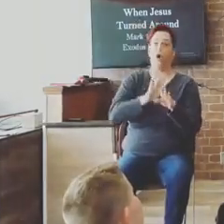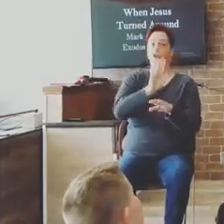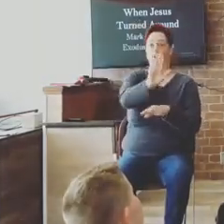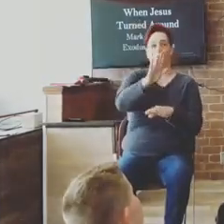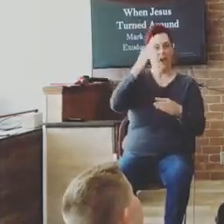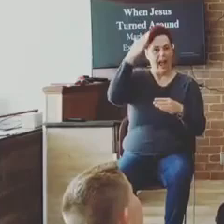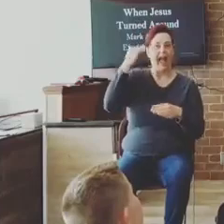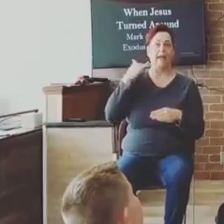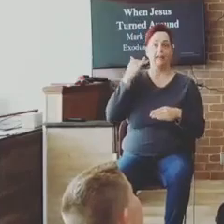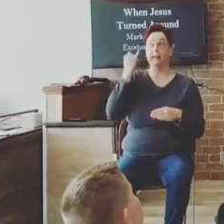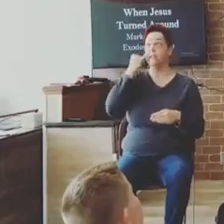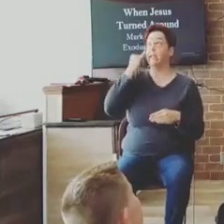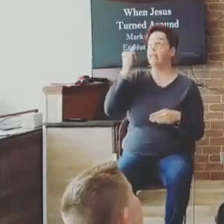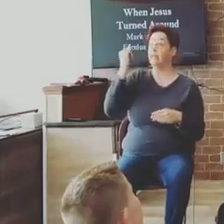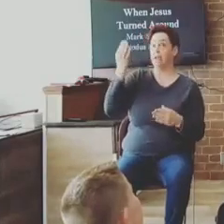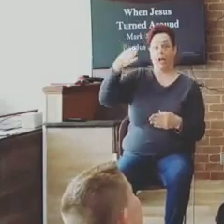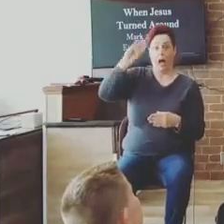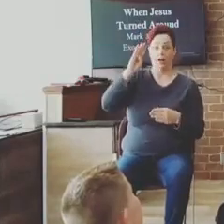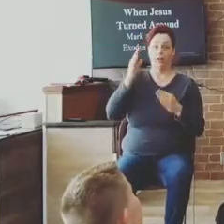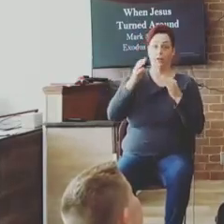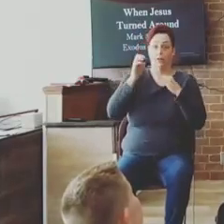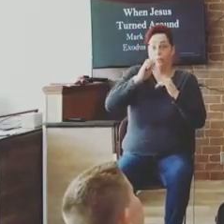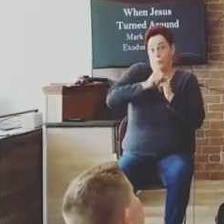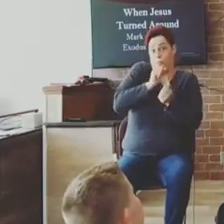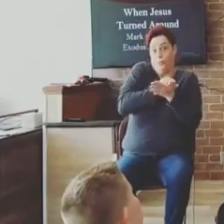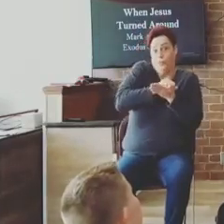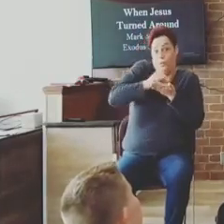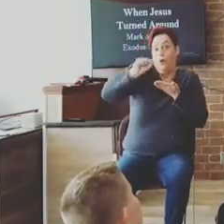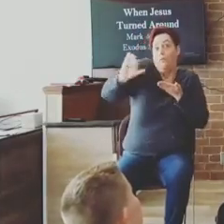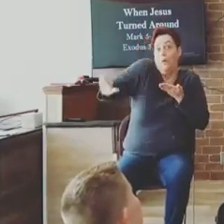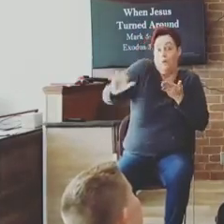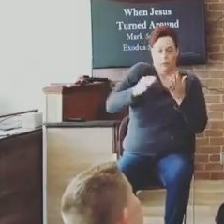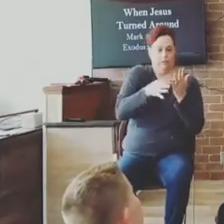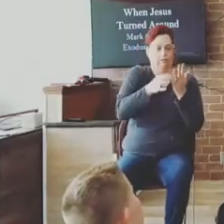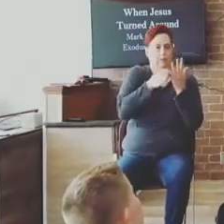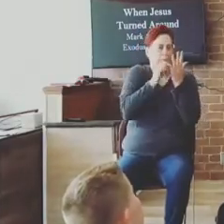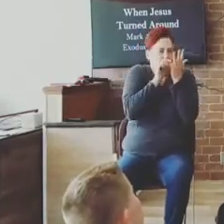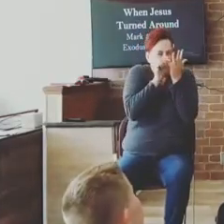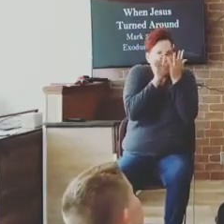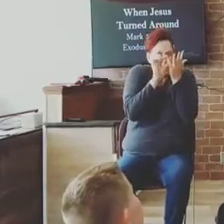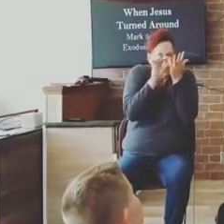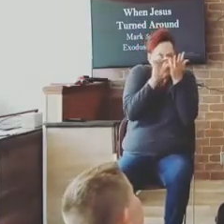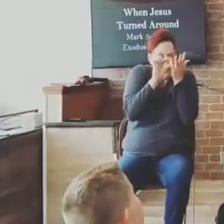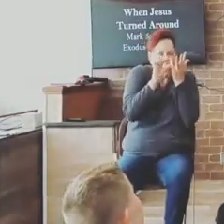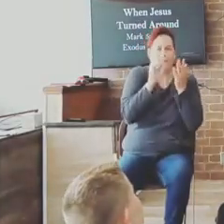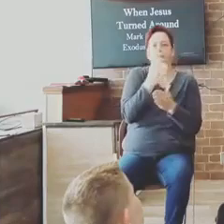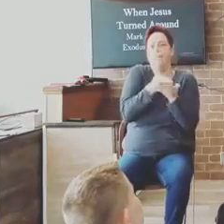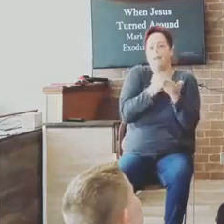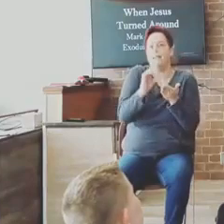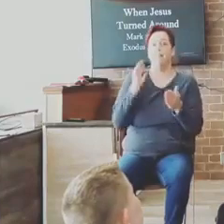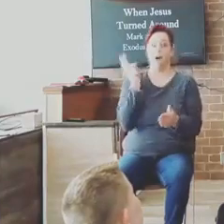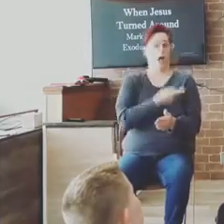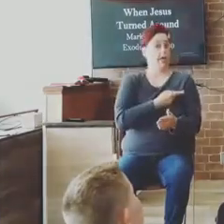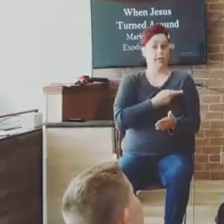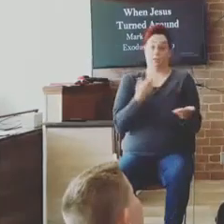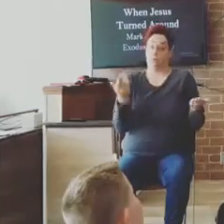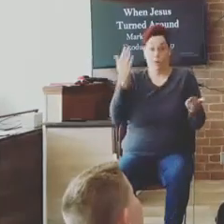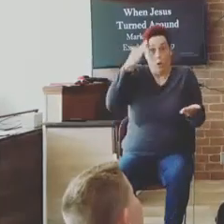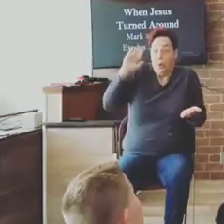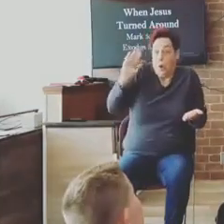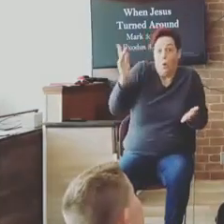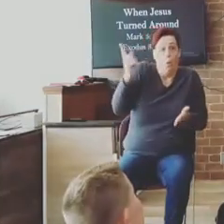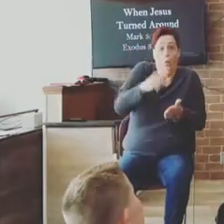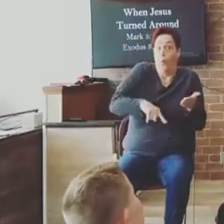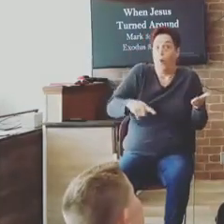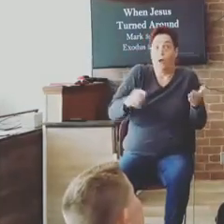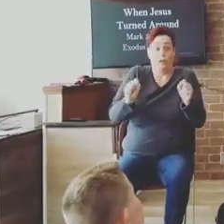off of us, we could just, who knows what would happen. And we can fear him when we sin. We think, man, I've messed up. God